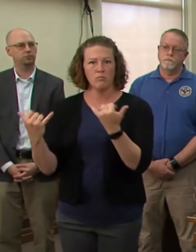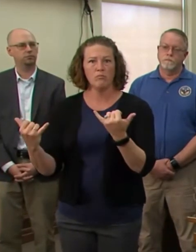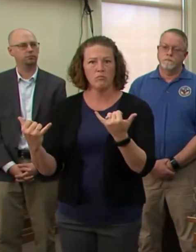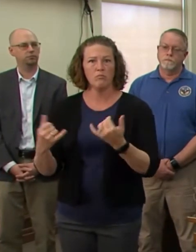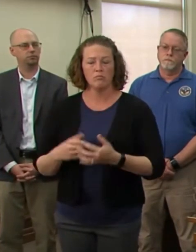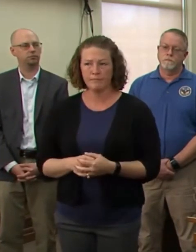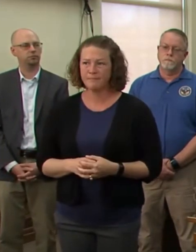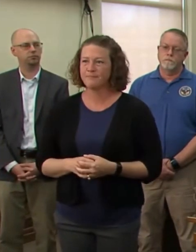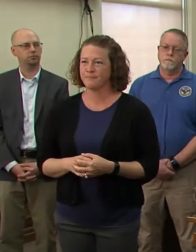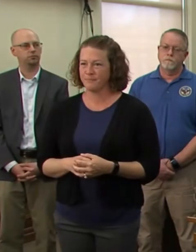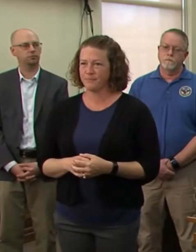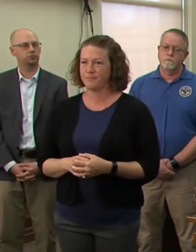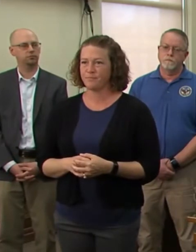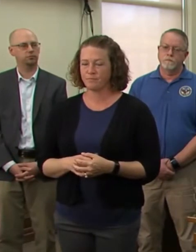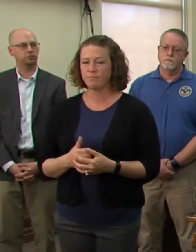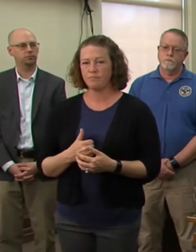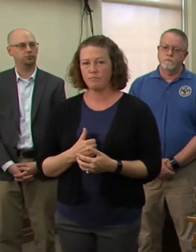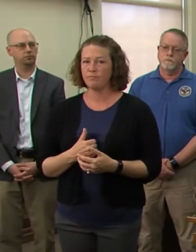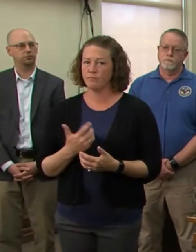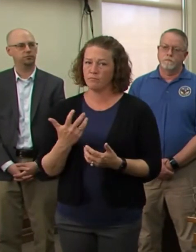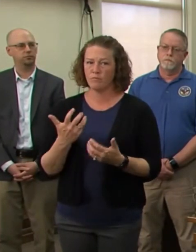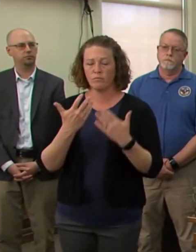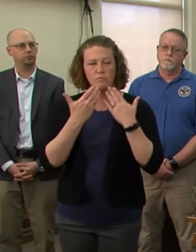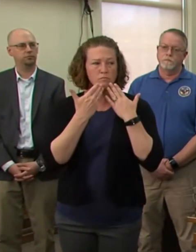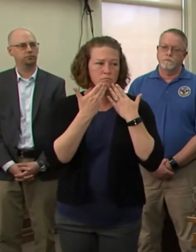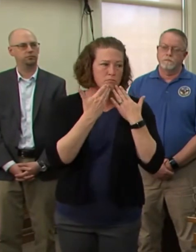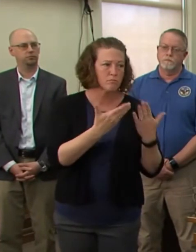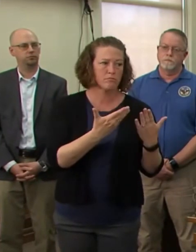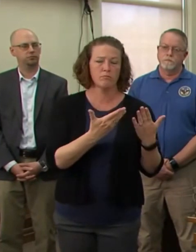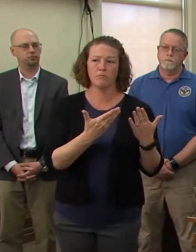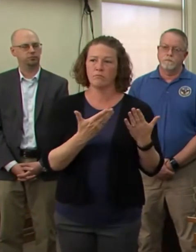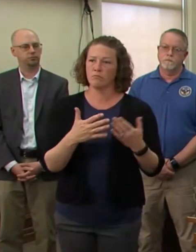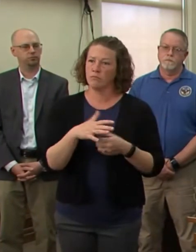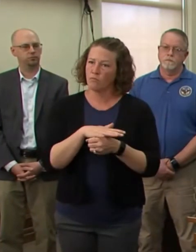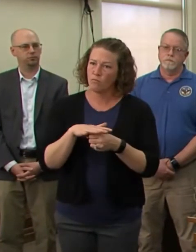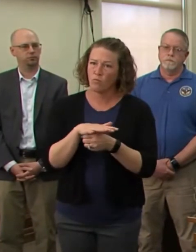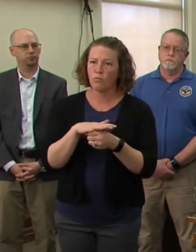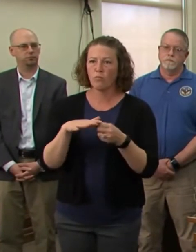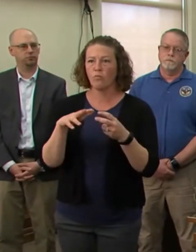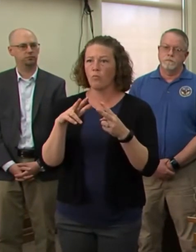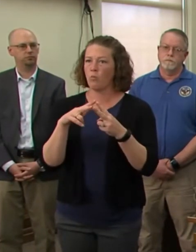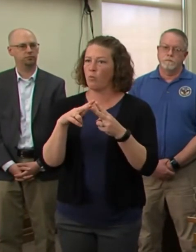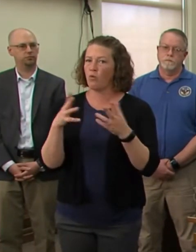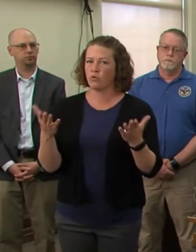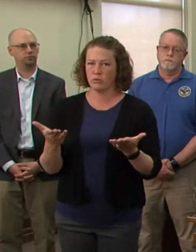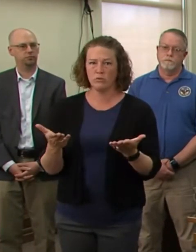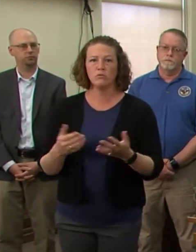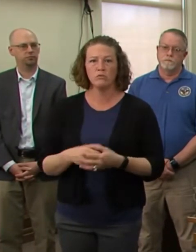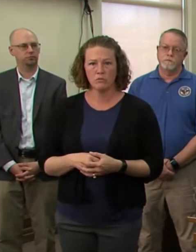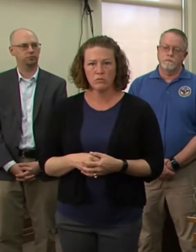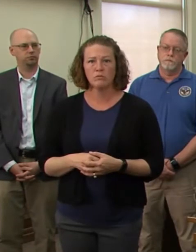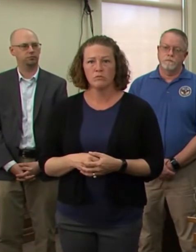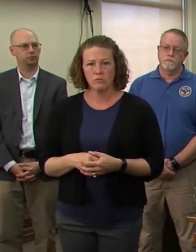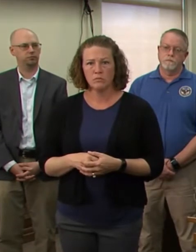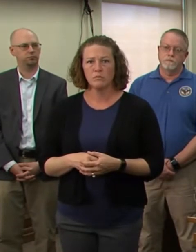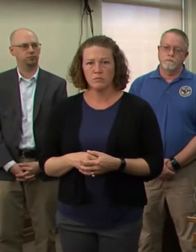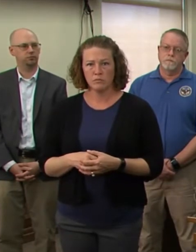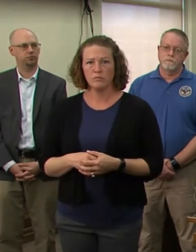absolutely thank our local partners here today. It really is where we make a difference